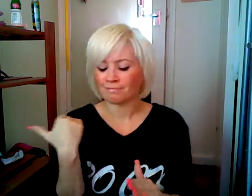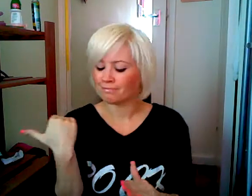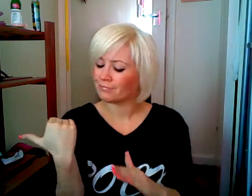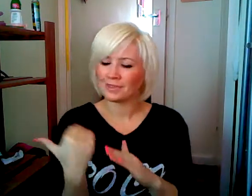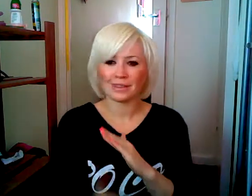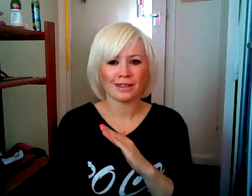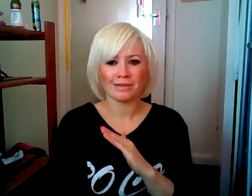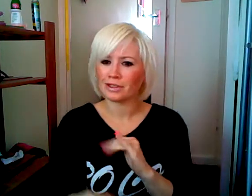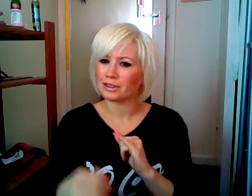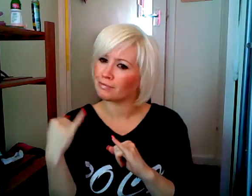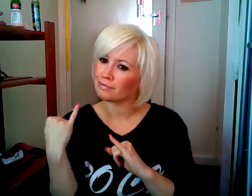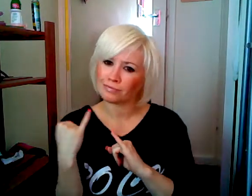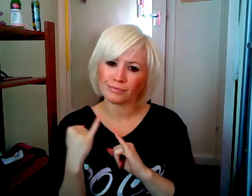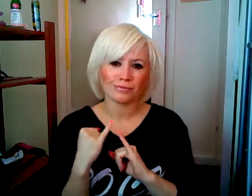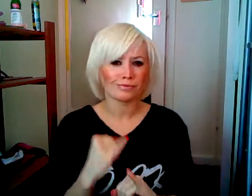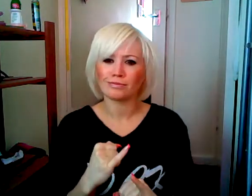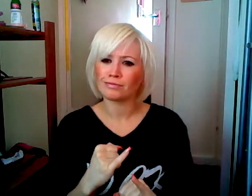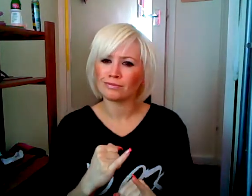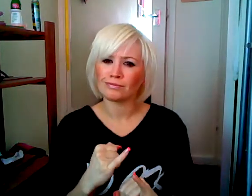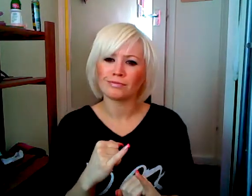will never do you wrong.